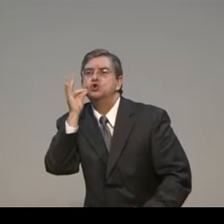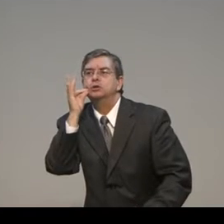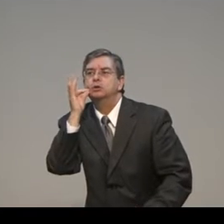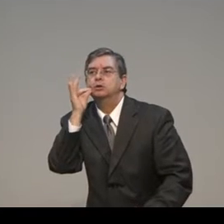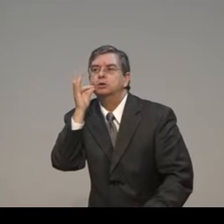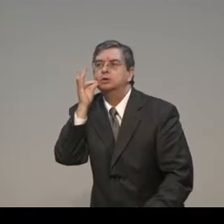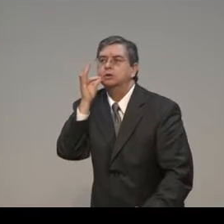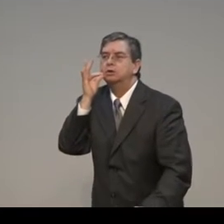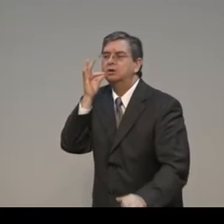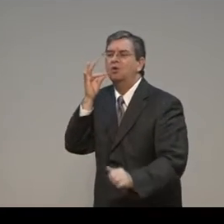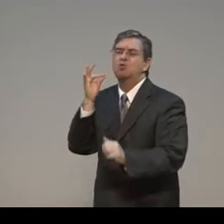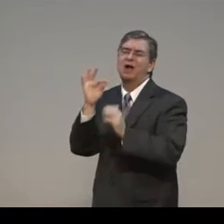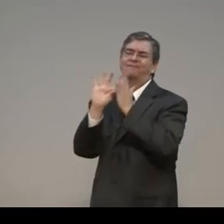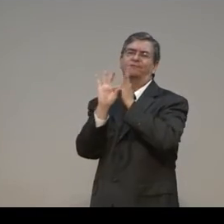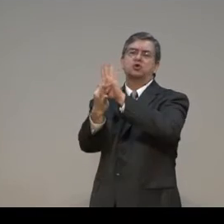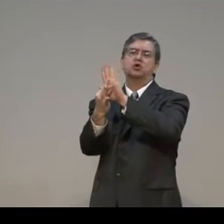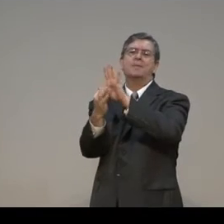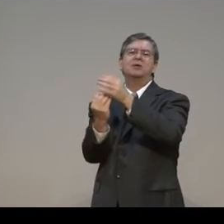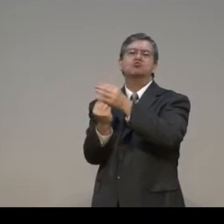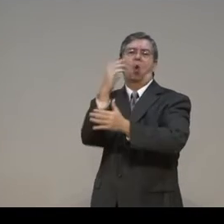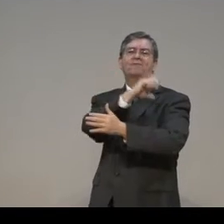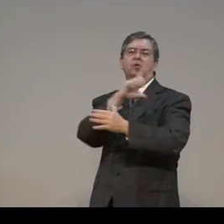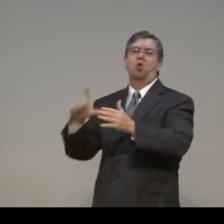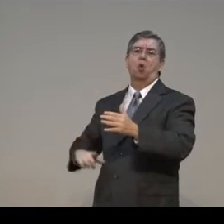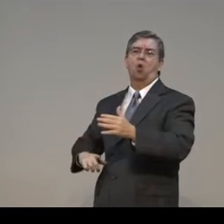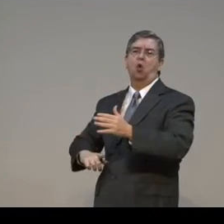It says, The same bringeth forth much fruit.